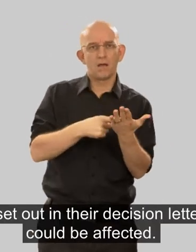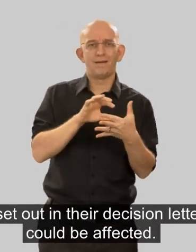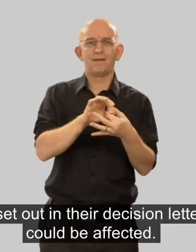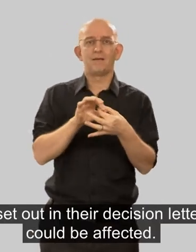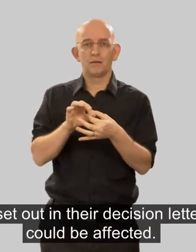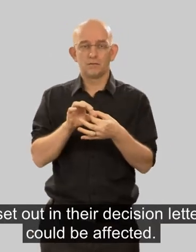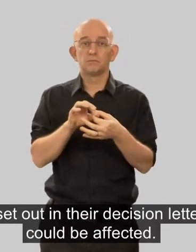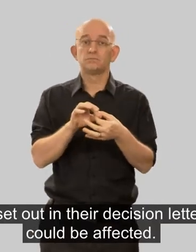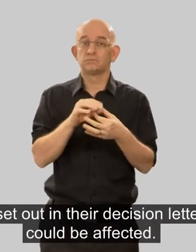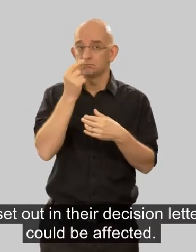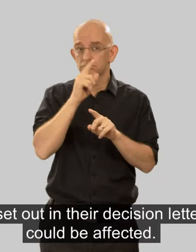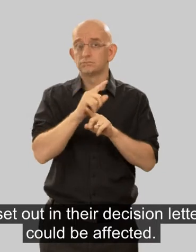could be affected.